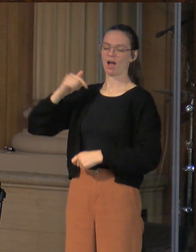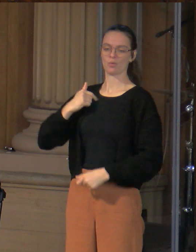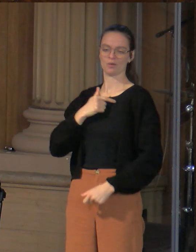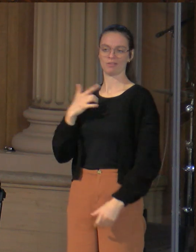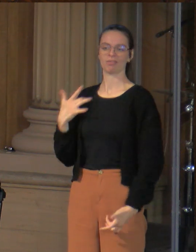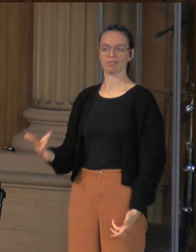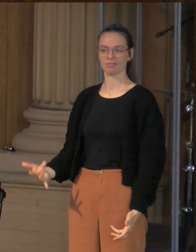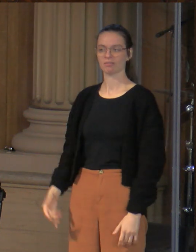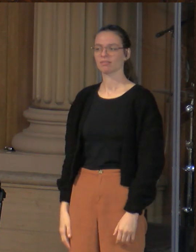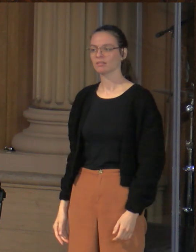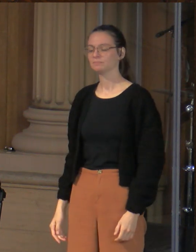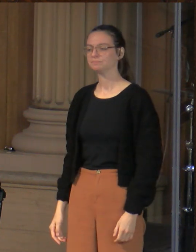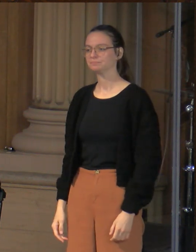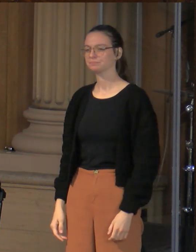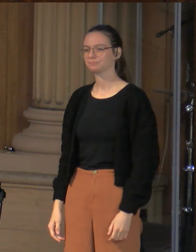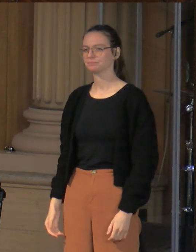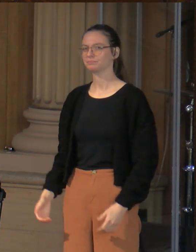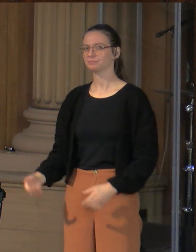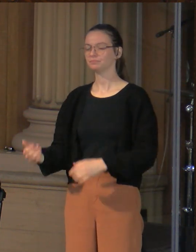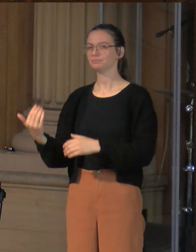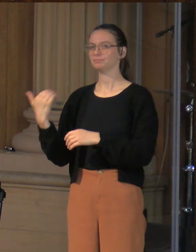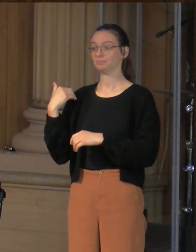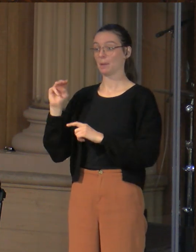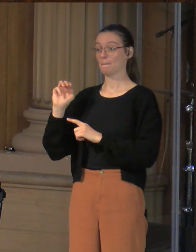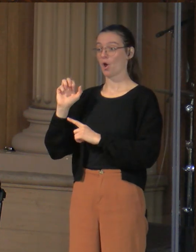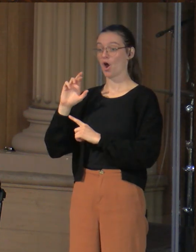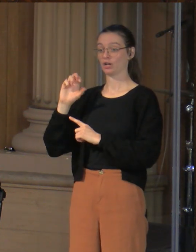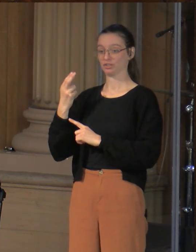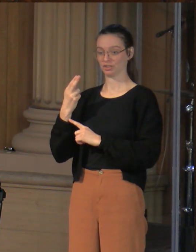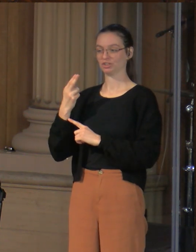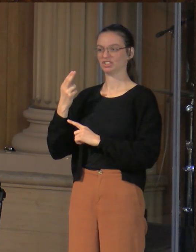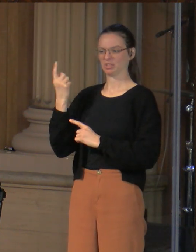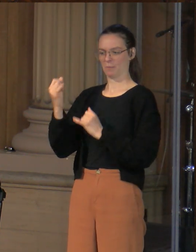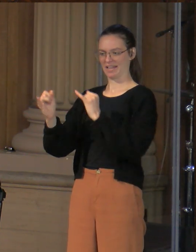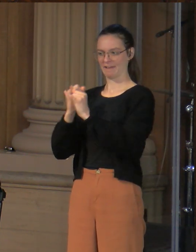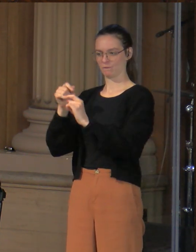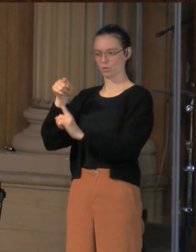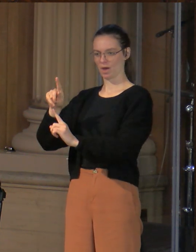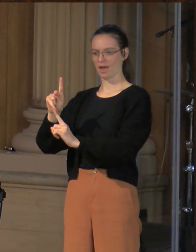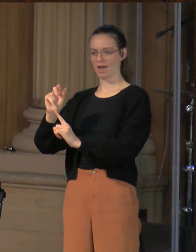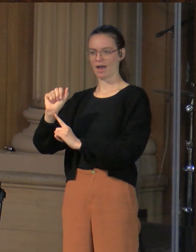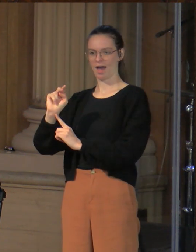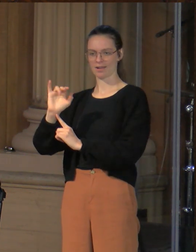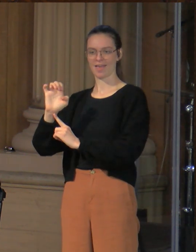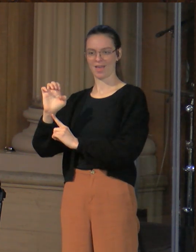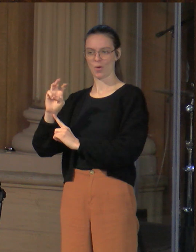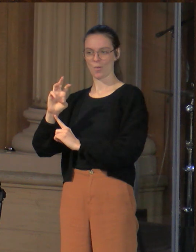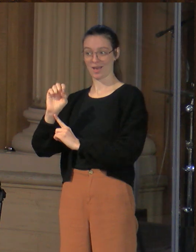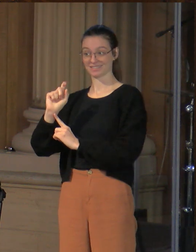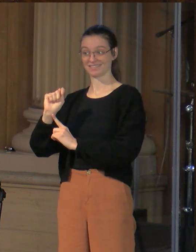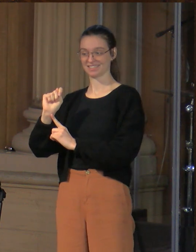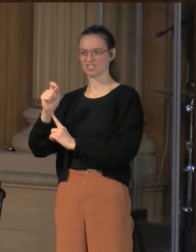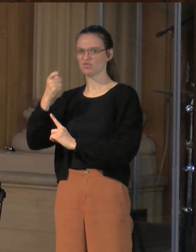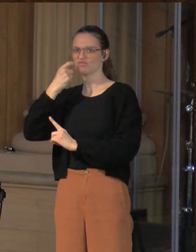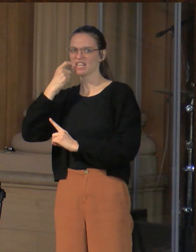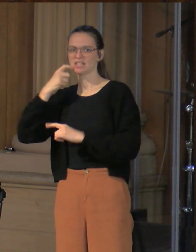In an interview this past March, Kanye West, who previously was releasing worship albums and hosting worship services in the desert,